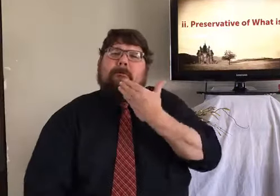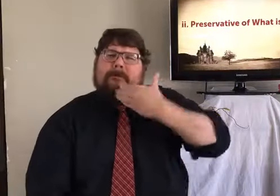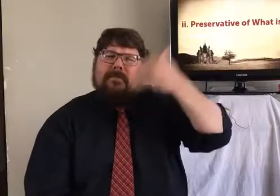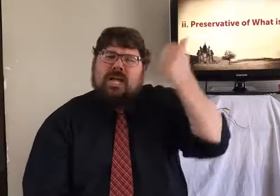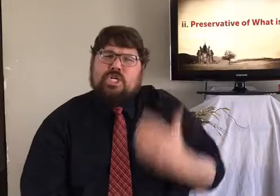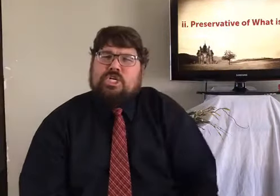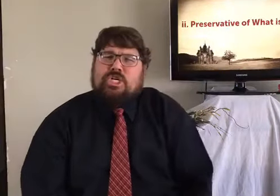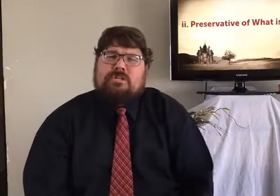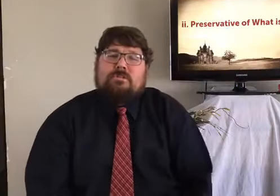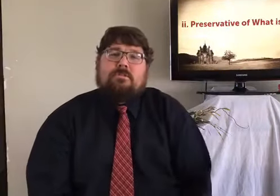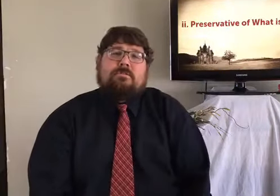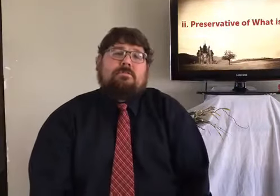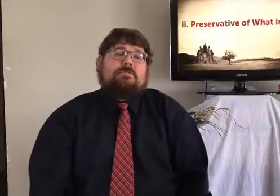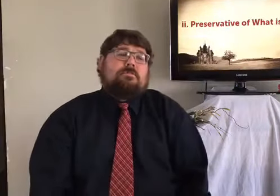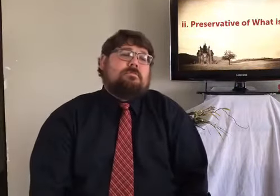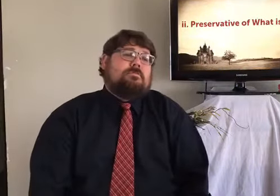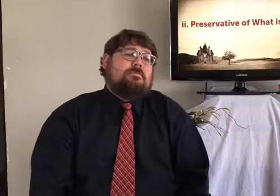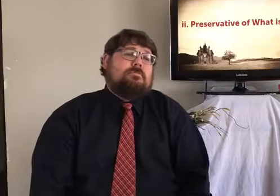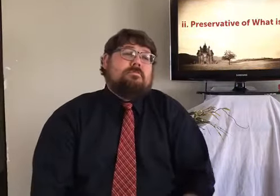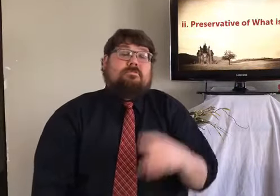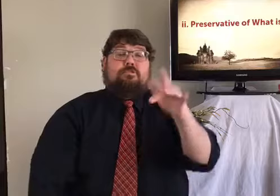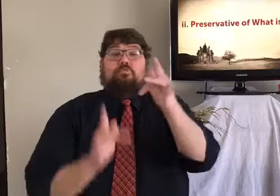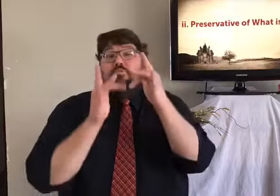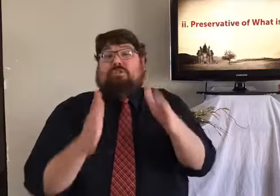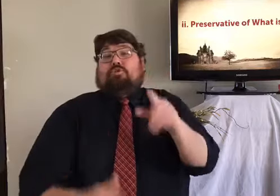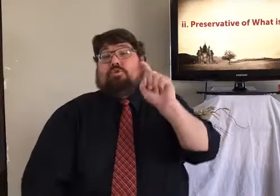the good in that. Salt often makes things better.